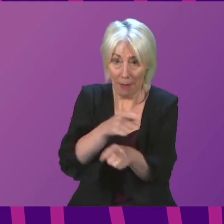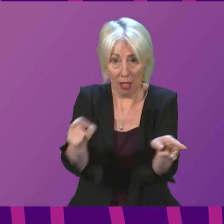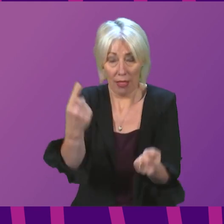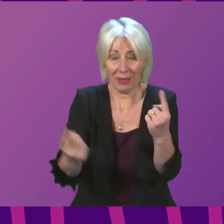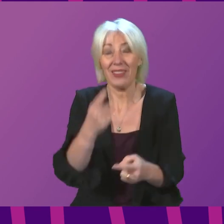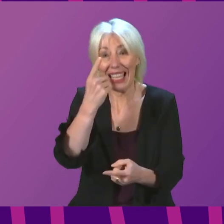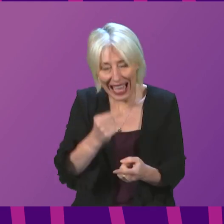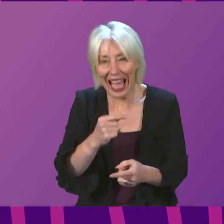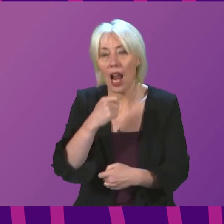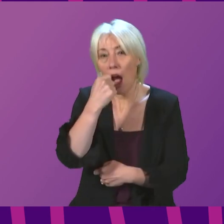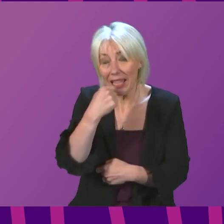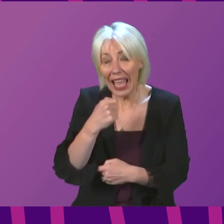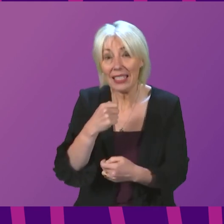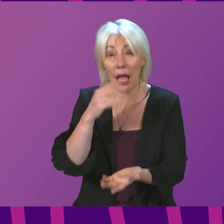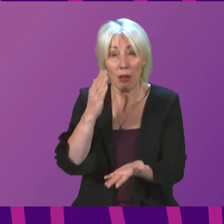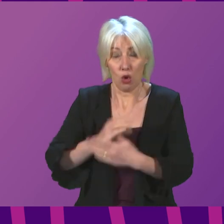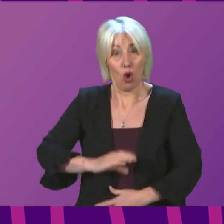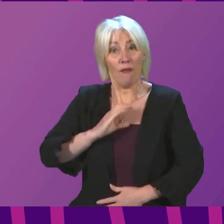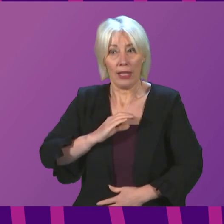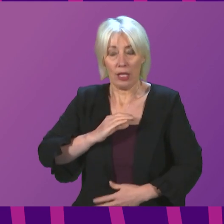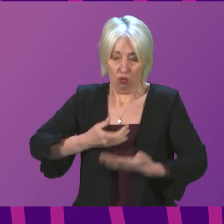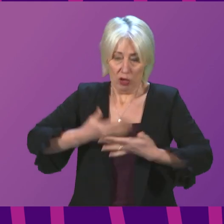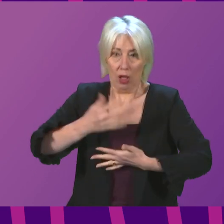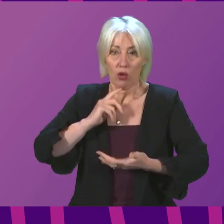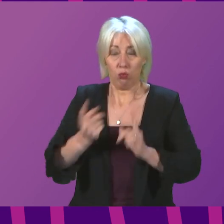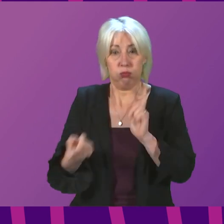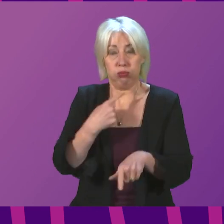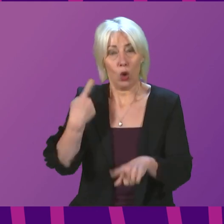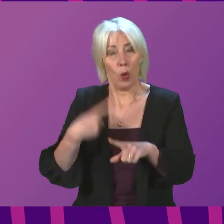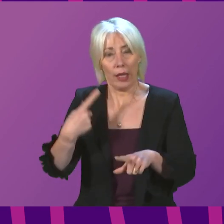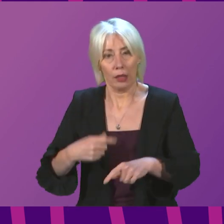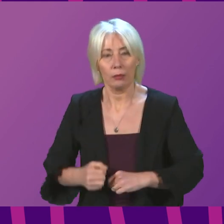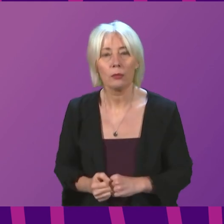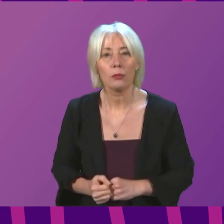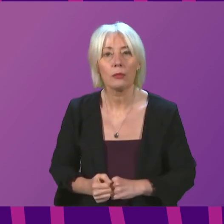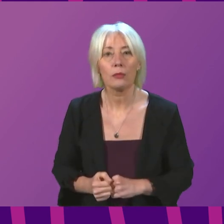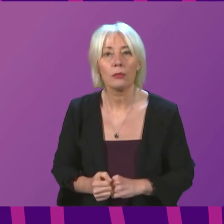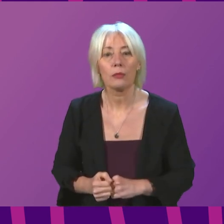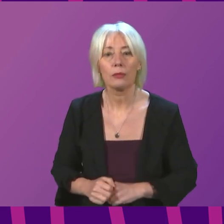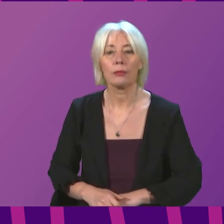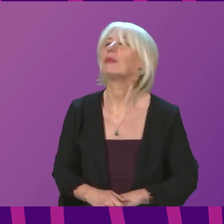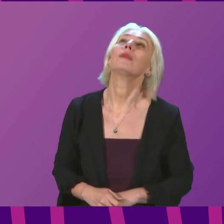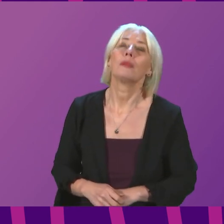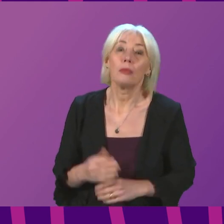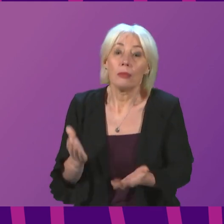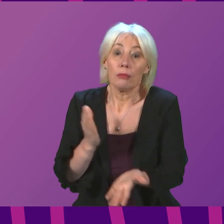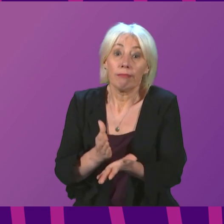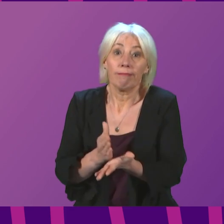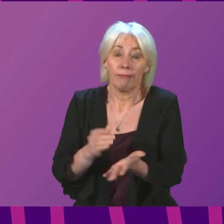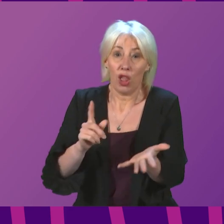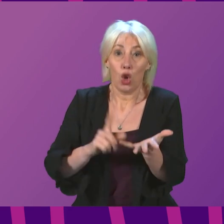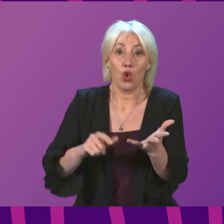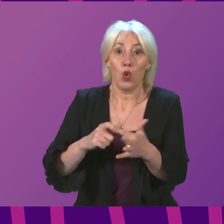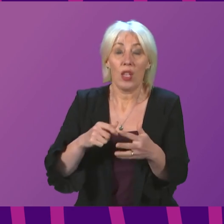are confident that they will get their results quickly? The Prime Minister is a UK-wide system.